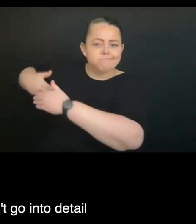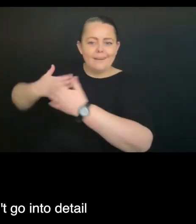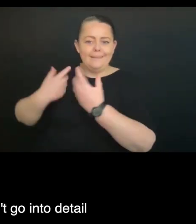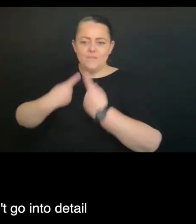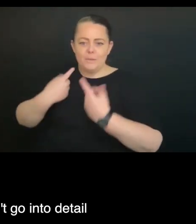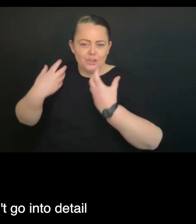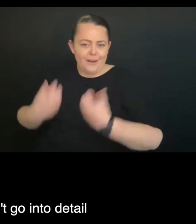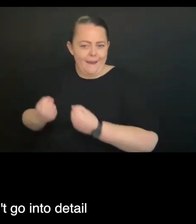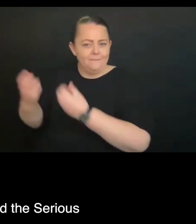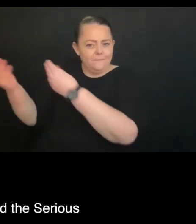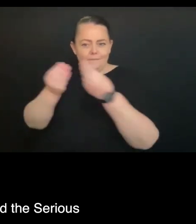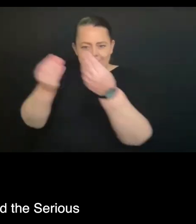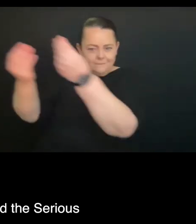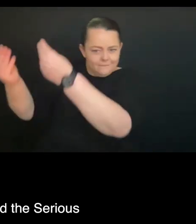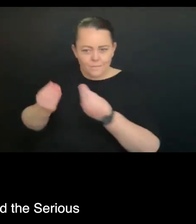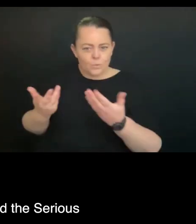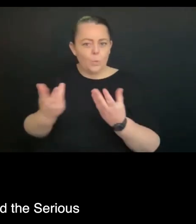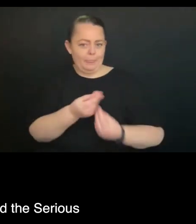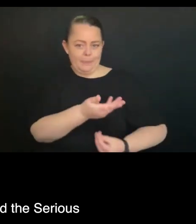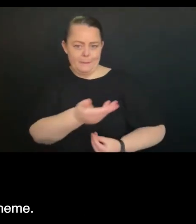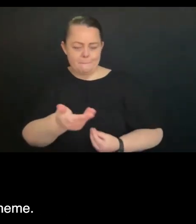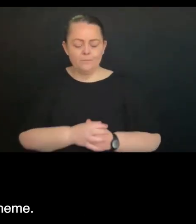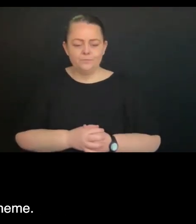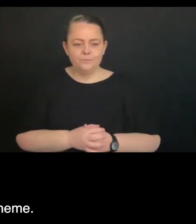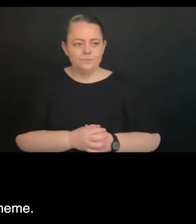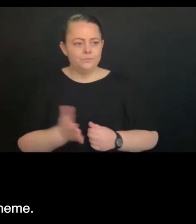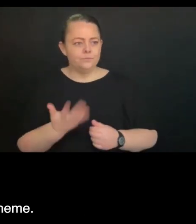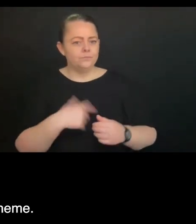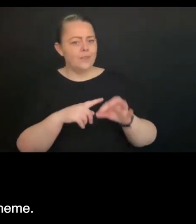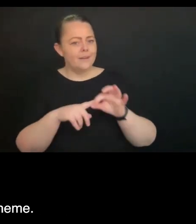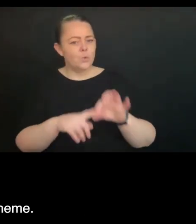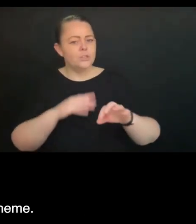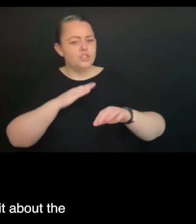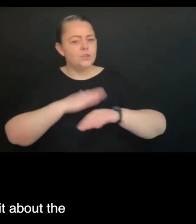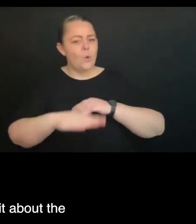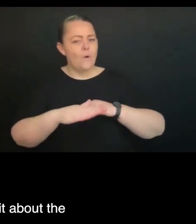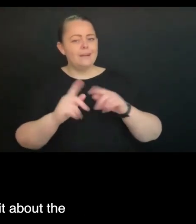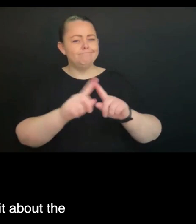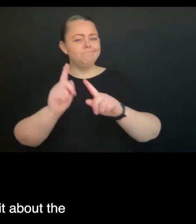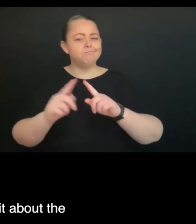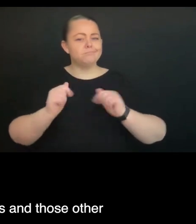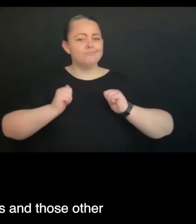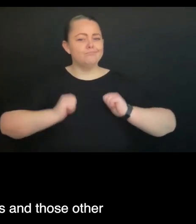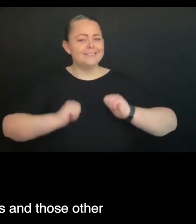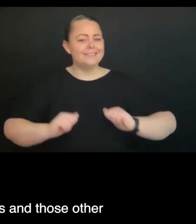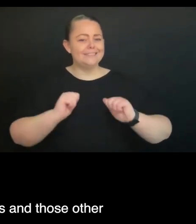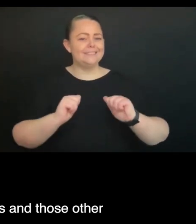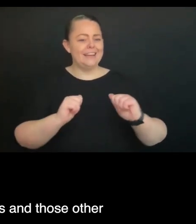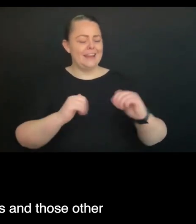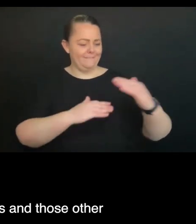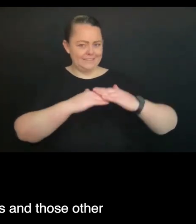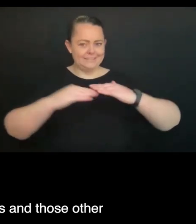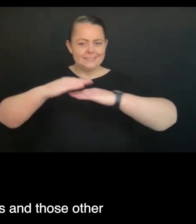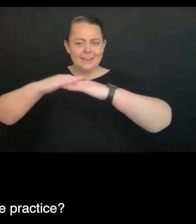the standards obviously don't go into detail around restrictive practices and serious incident response scheme. Do you want to talk a little bit about the intersection between the